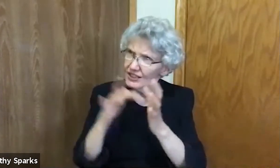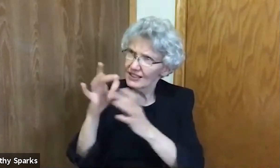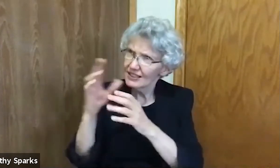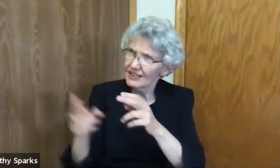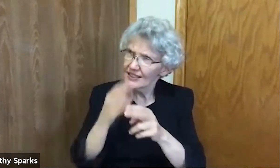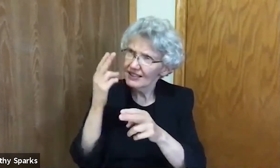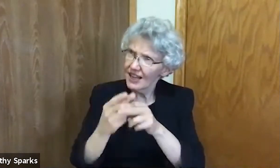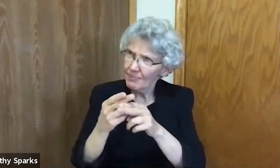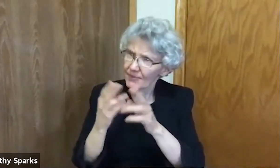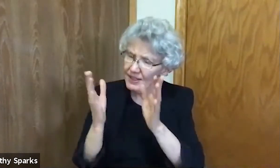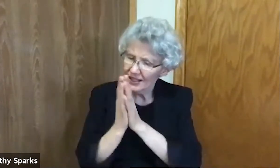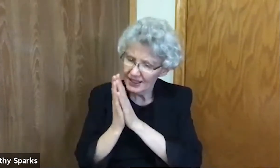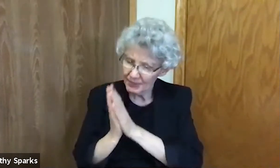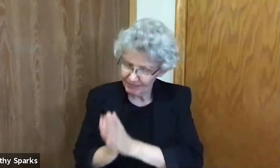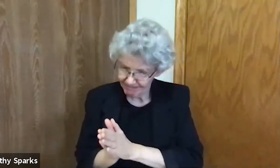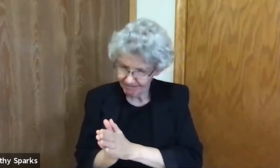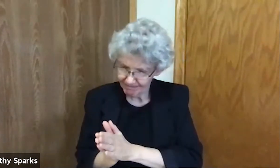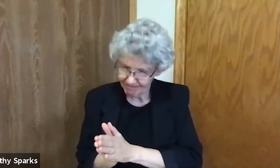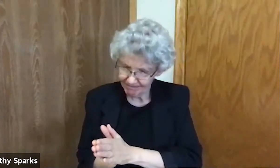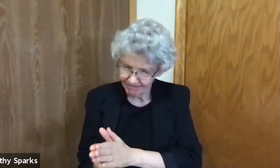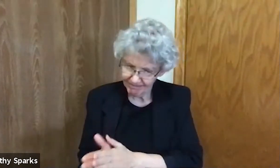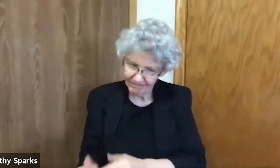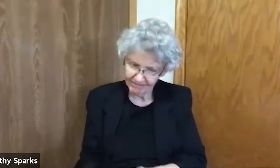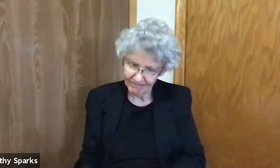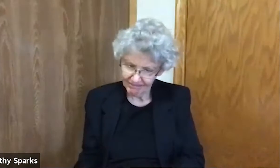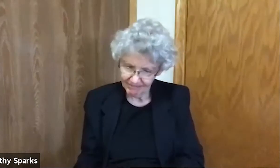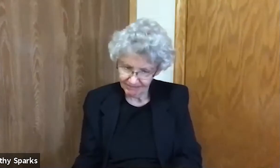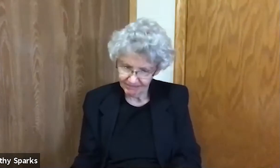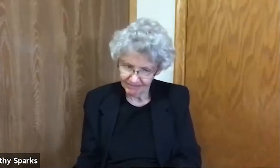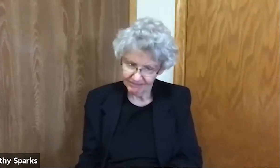We ask all of these things in the name of Jesus the Christ. Amen.